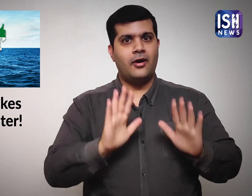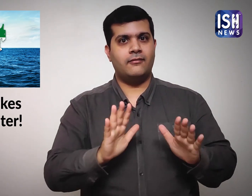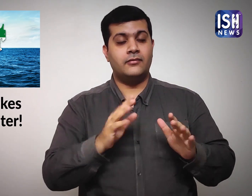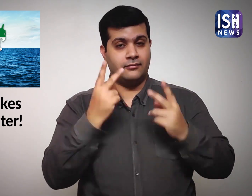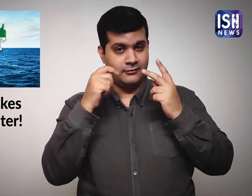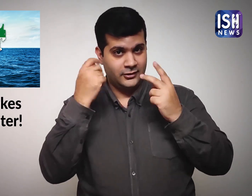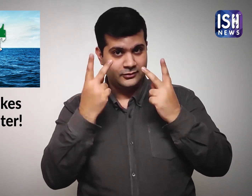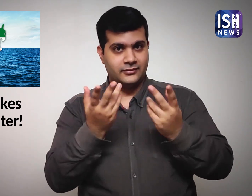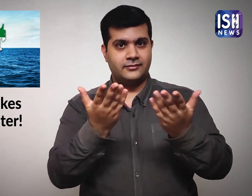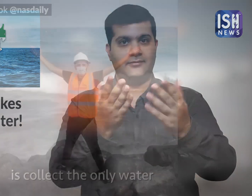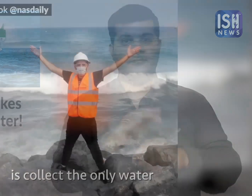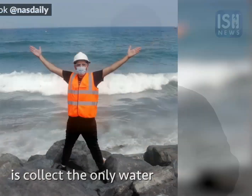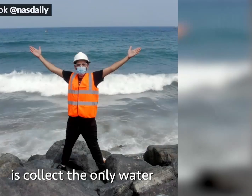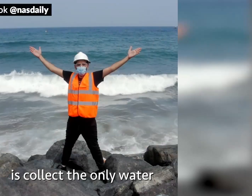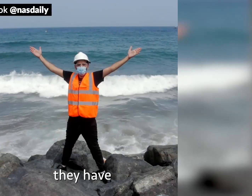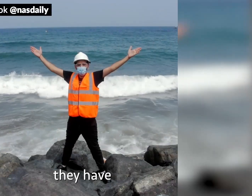Isn't it surprising? See the video.